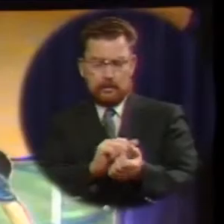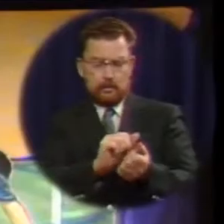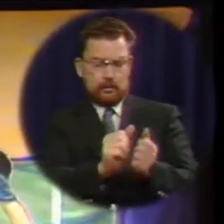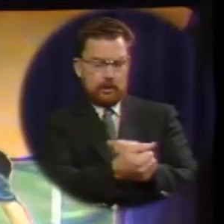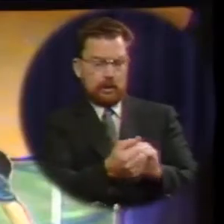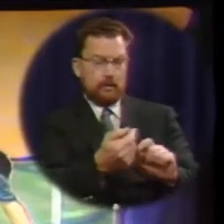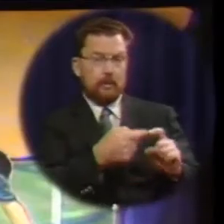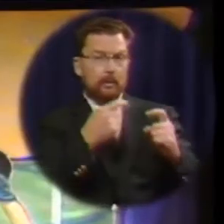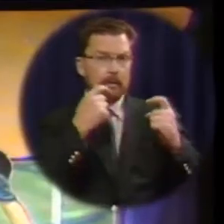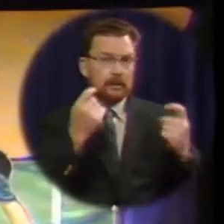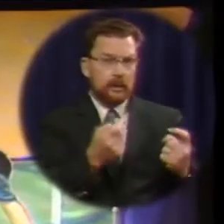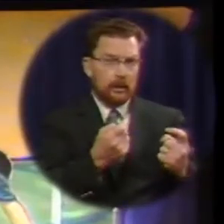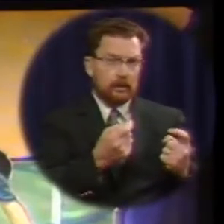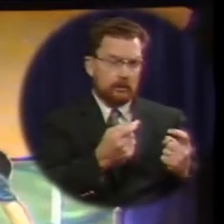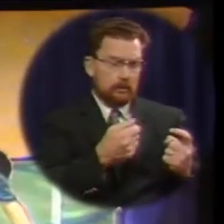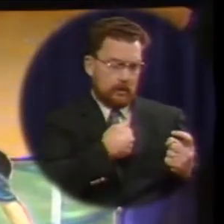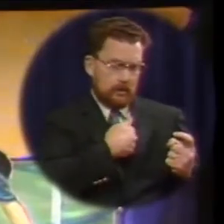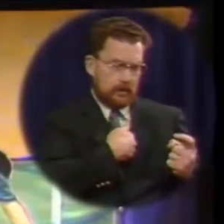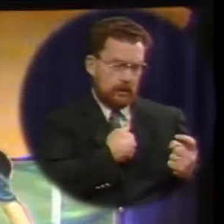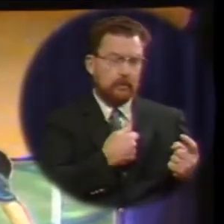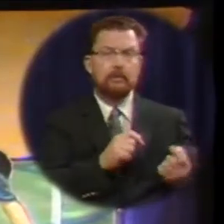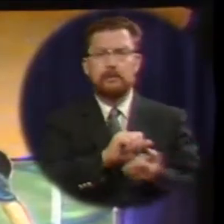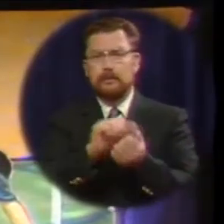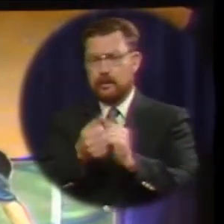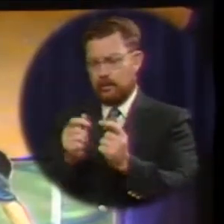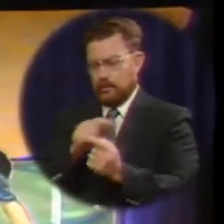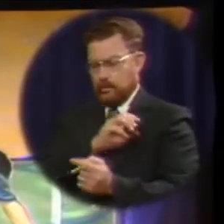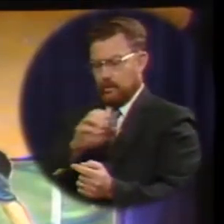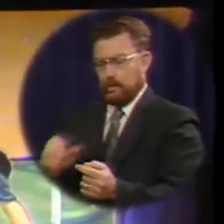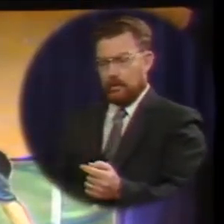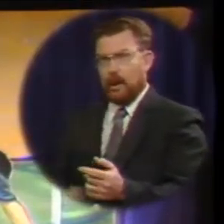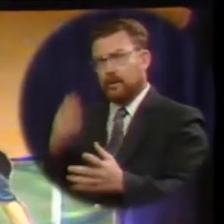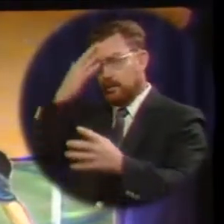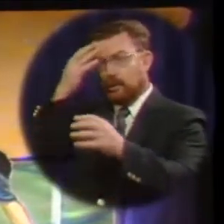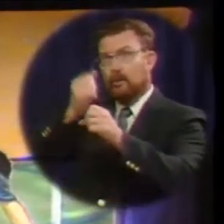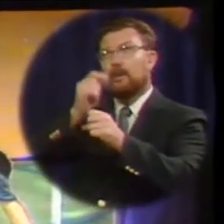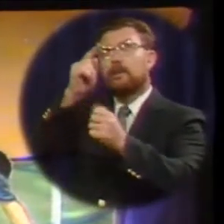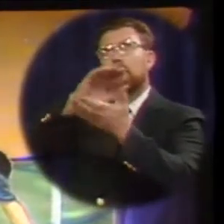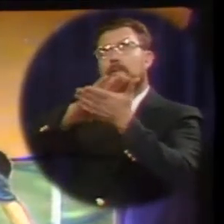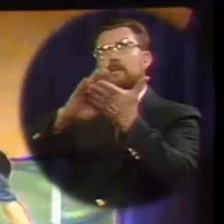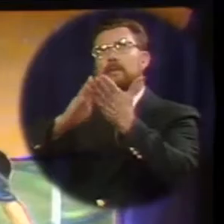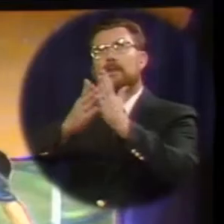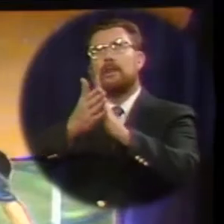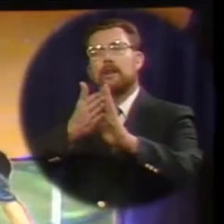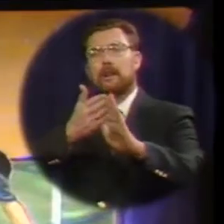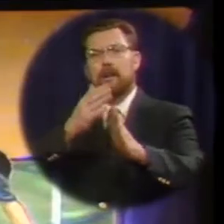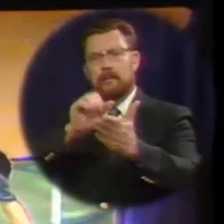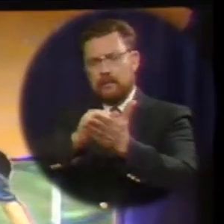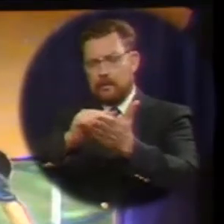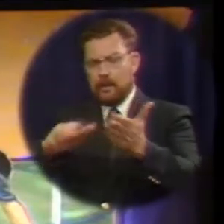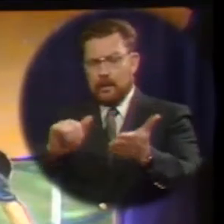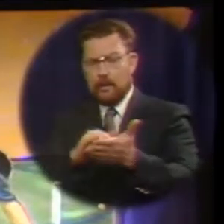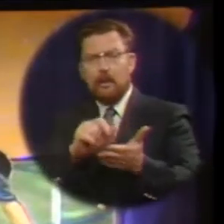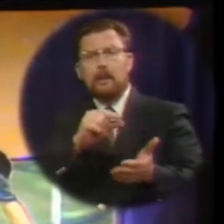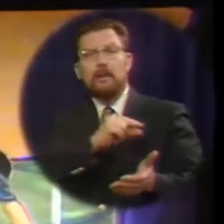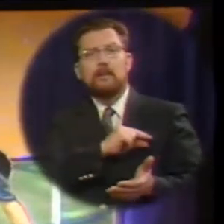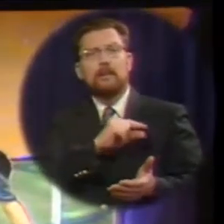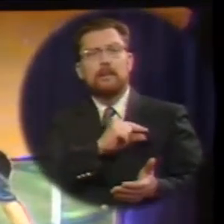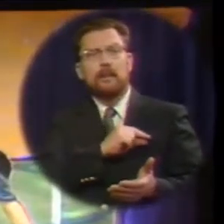and self to christ and trusting him to forgive your sins to remove the guilt and to give you